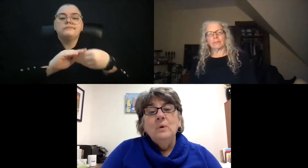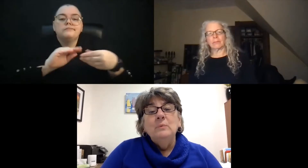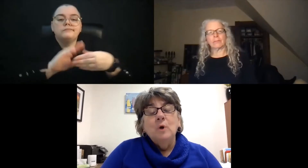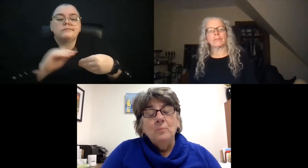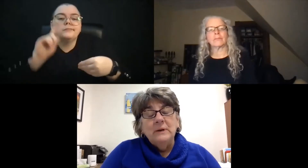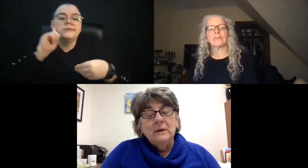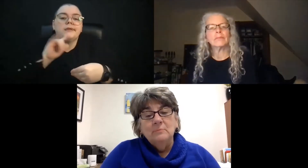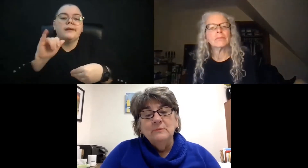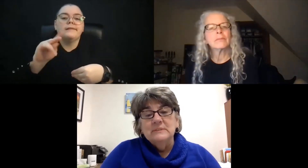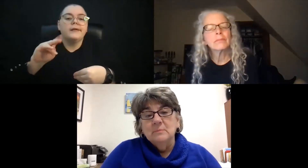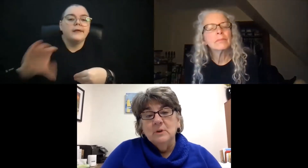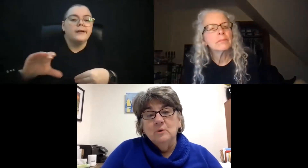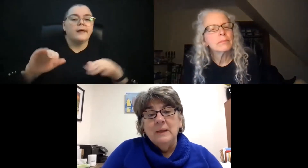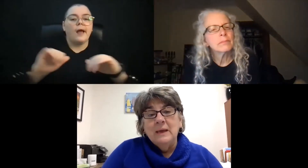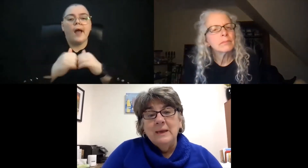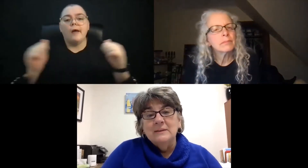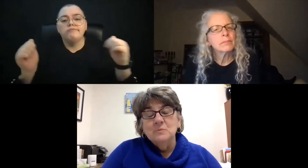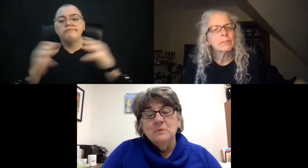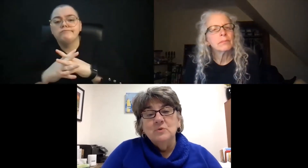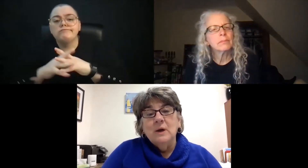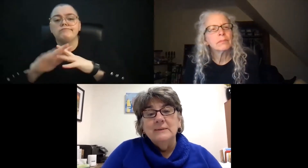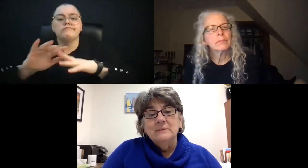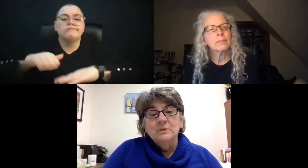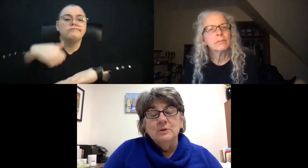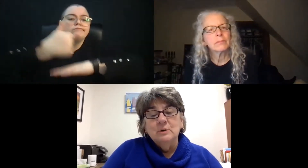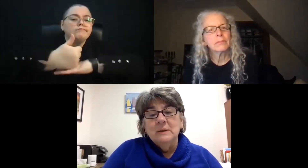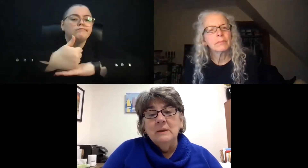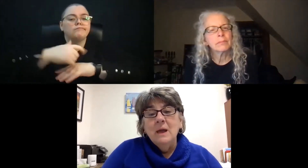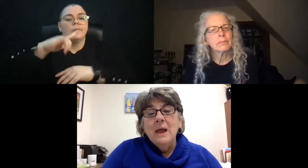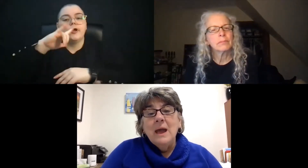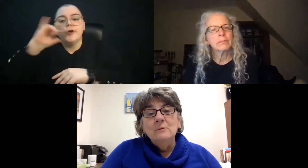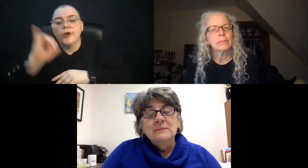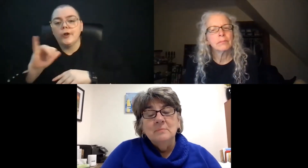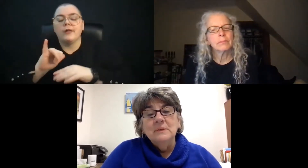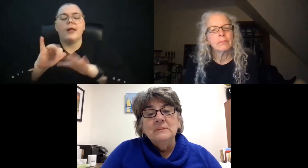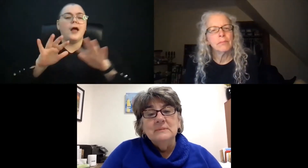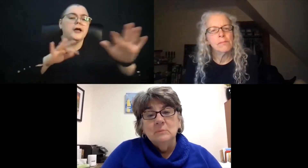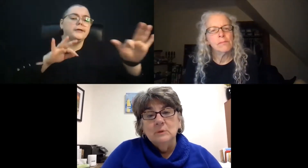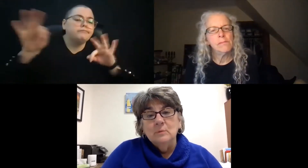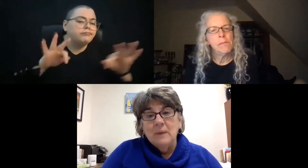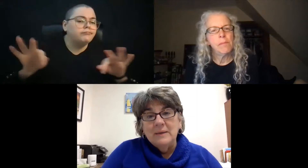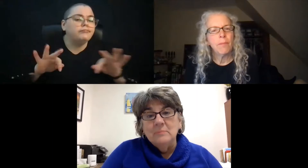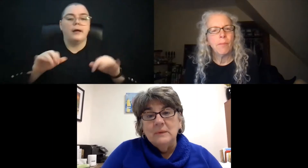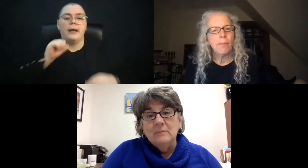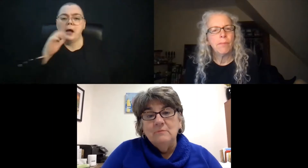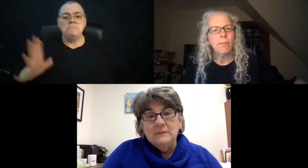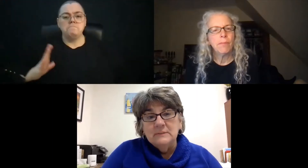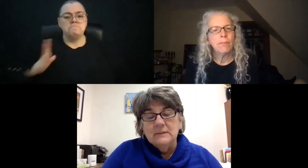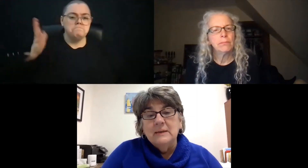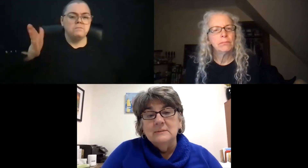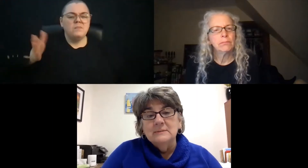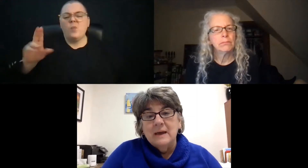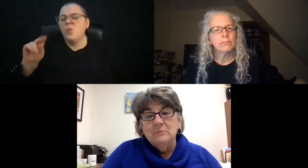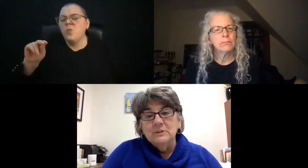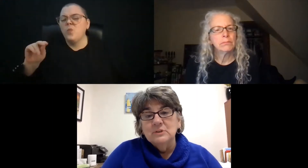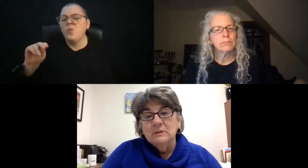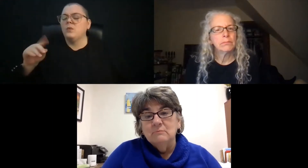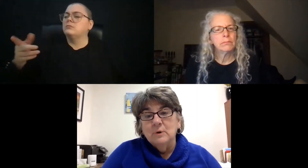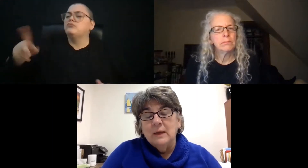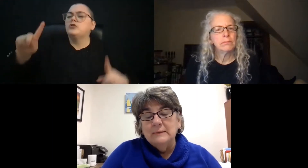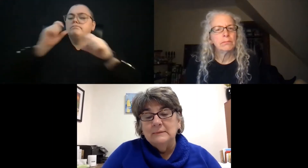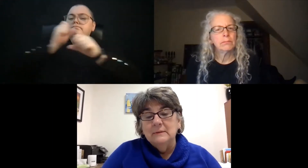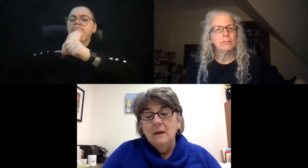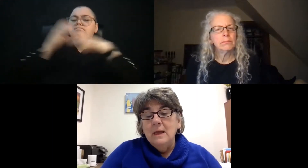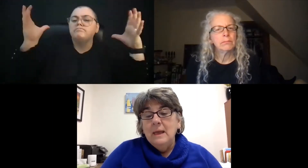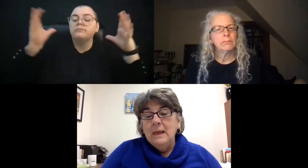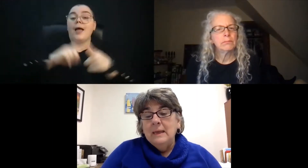we would open it up for some Q and A as we try to determine how something similar might be funded and established in